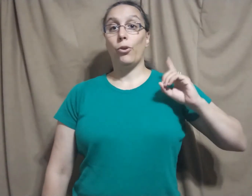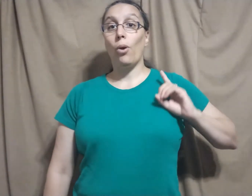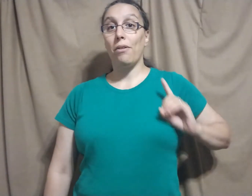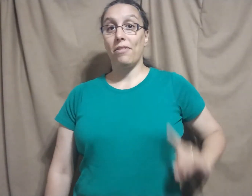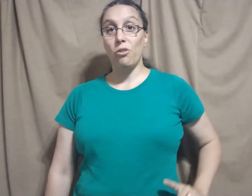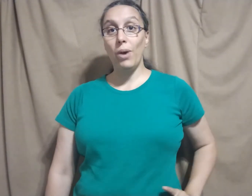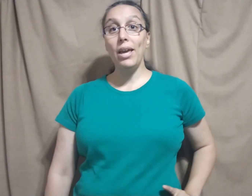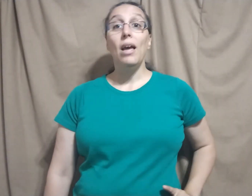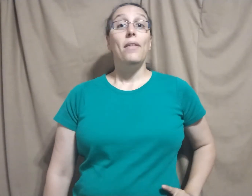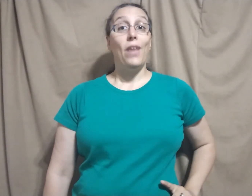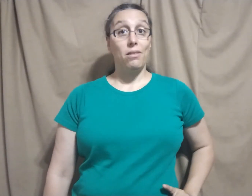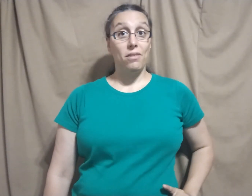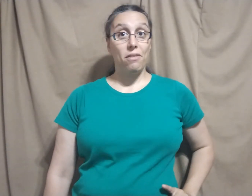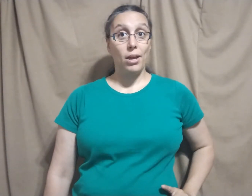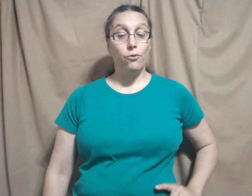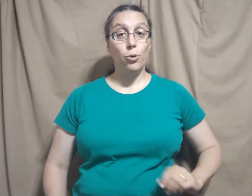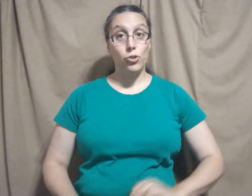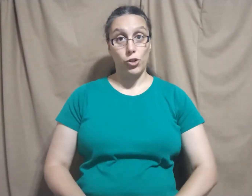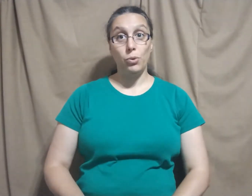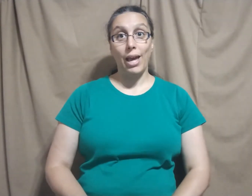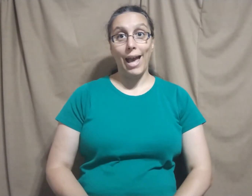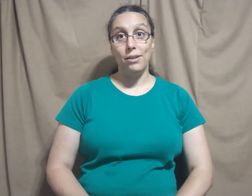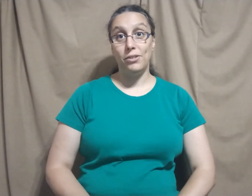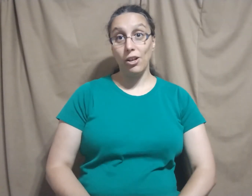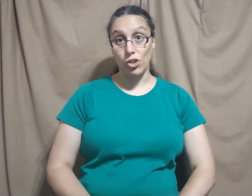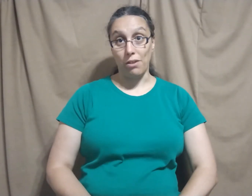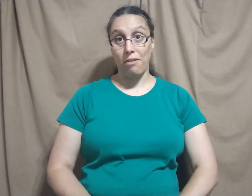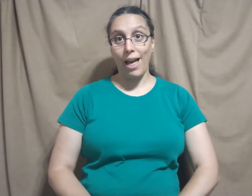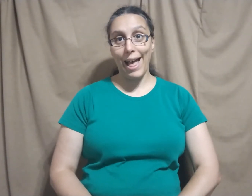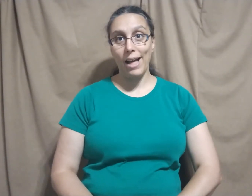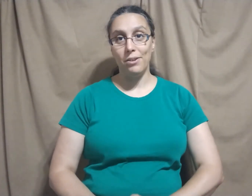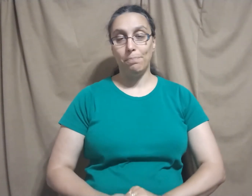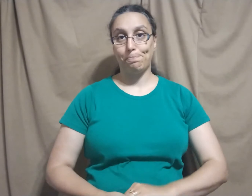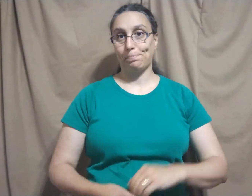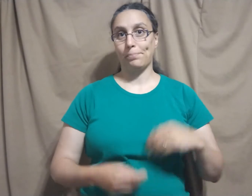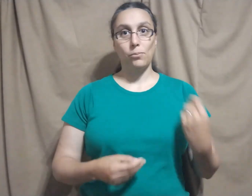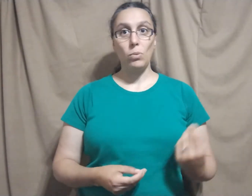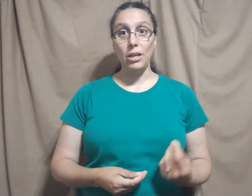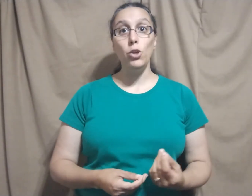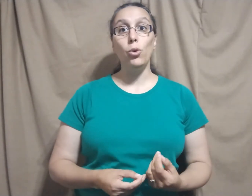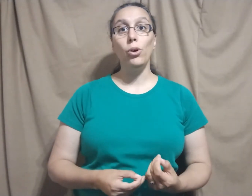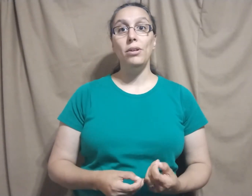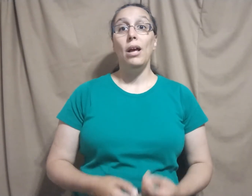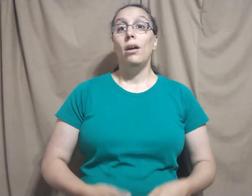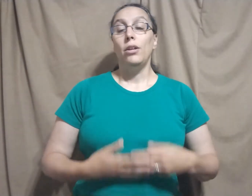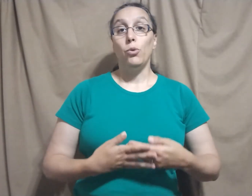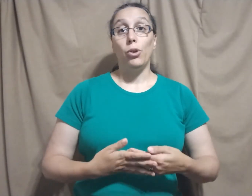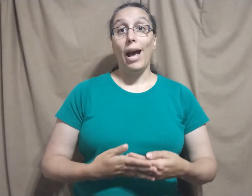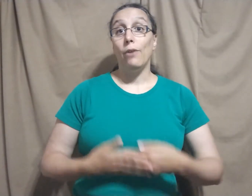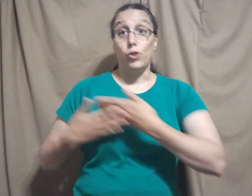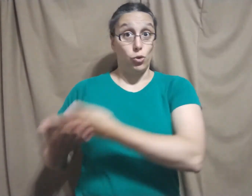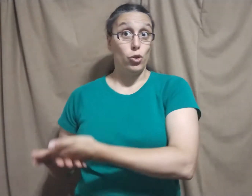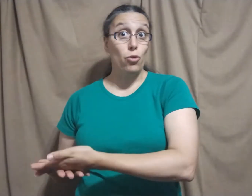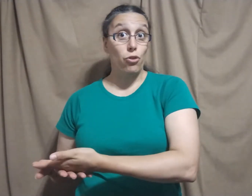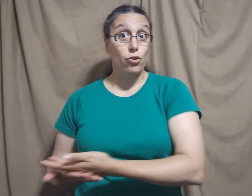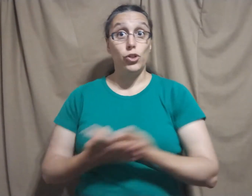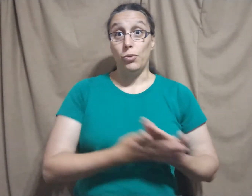across this way, that's the sign for duke and duchess. And you could have two dukes, two